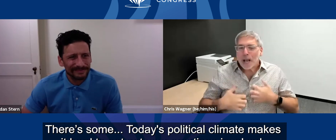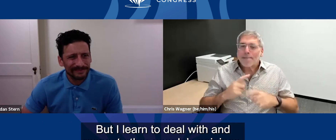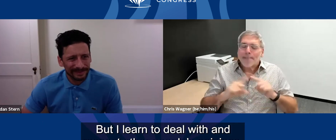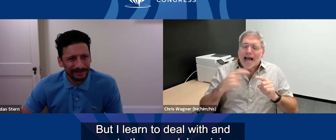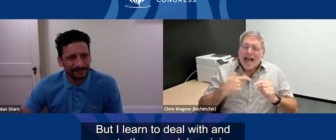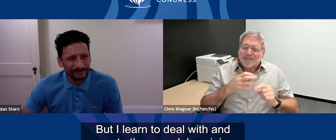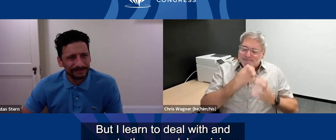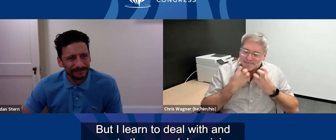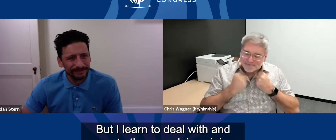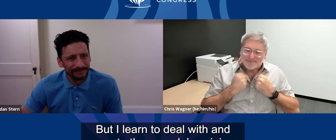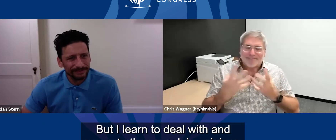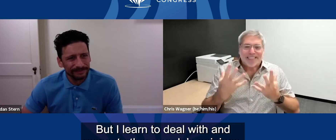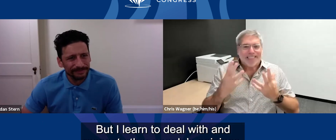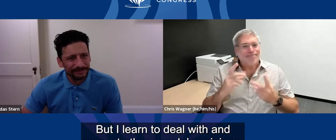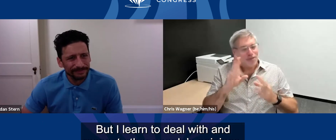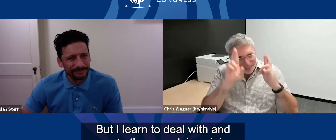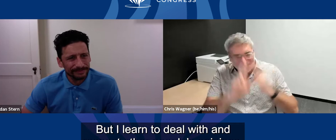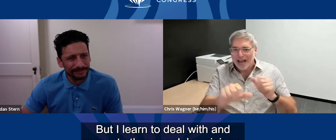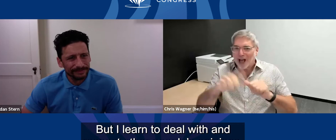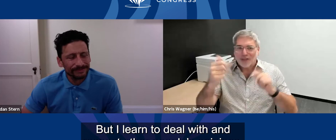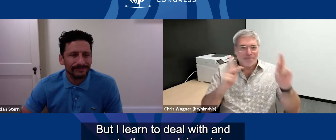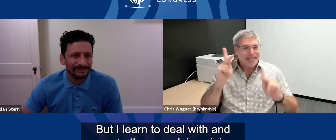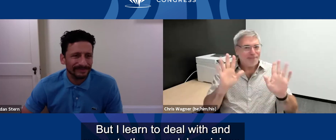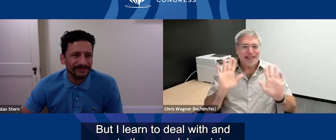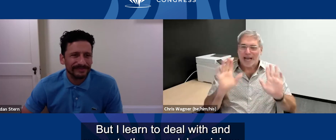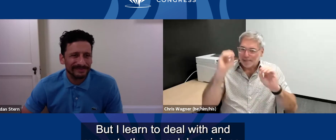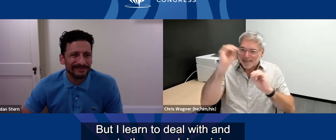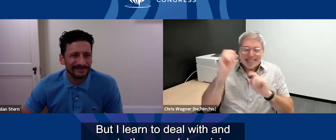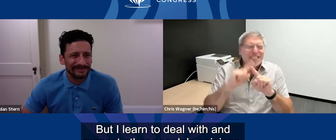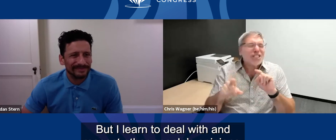But I learned how to deal with it and respect other people's opinions.